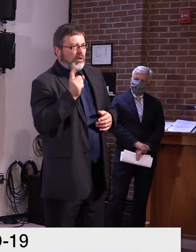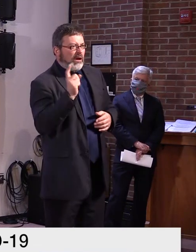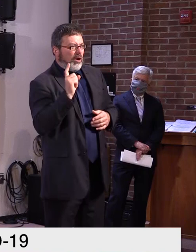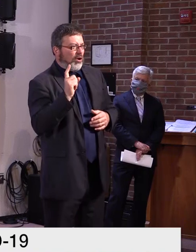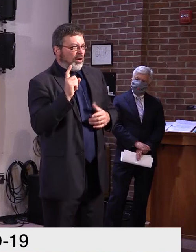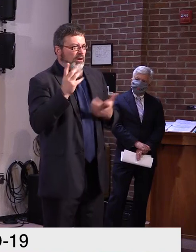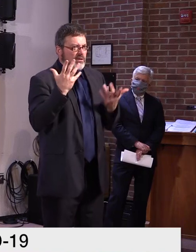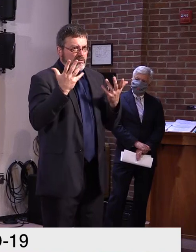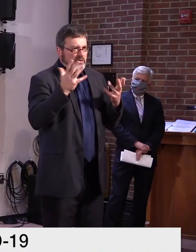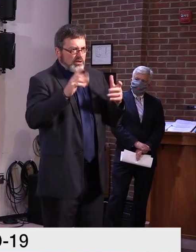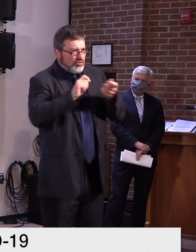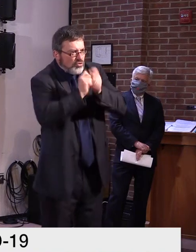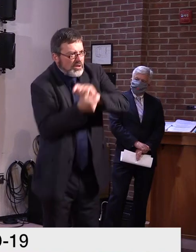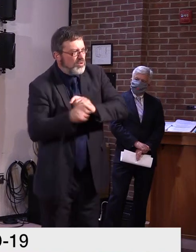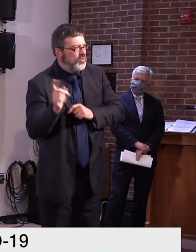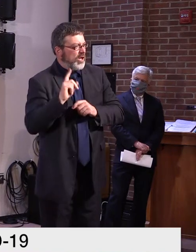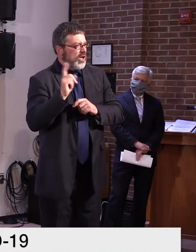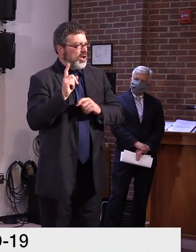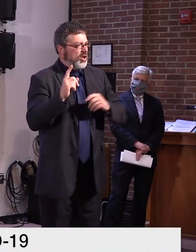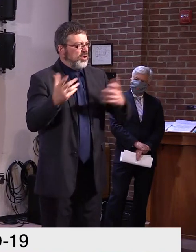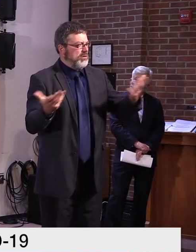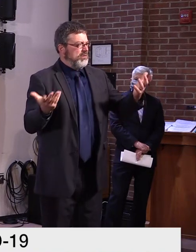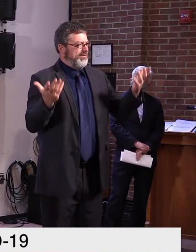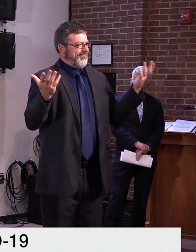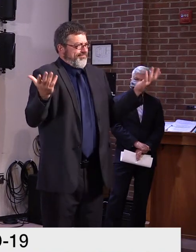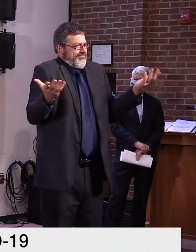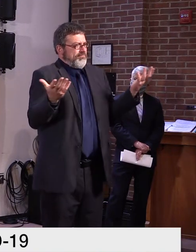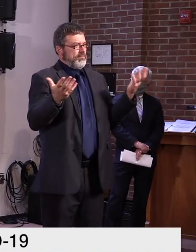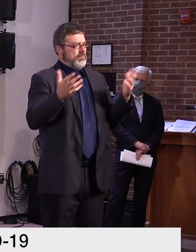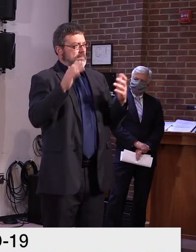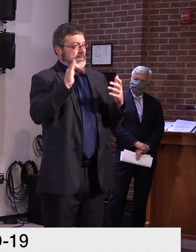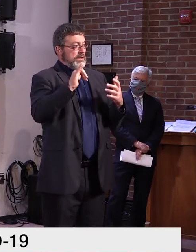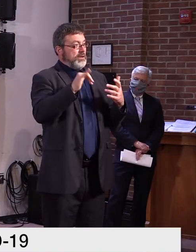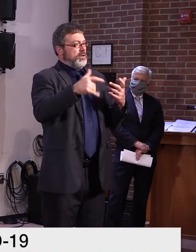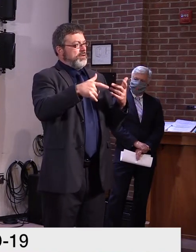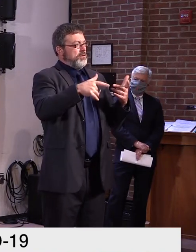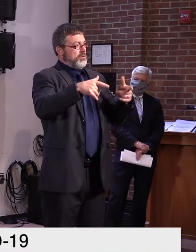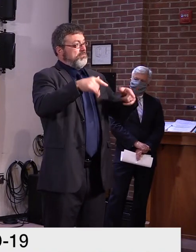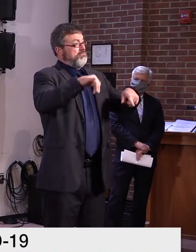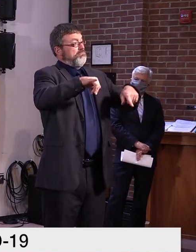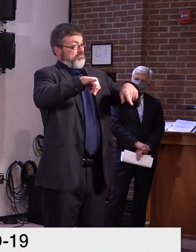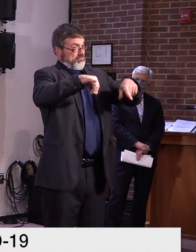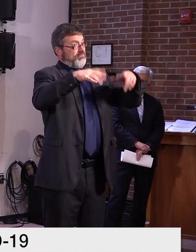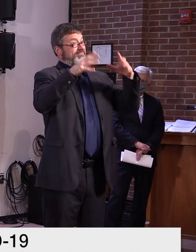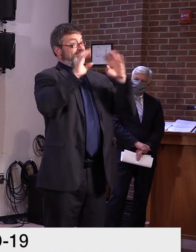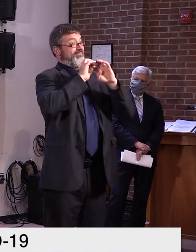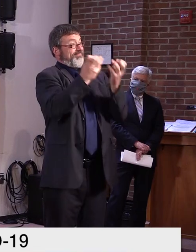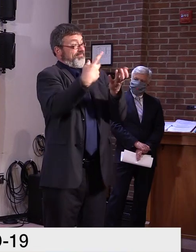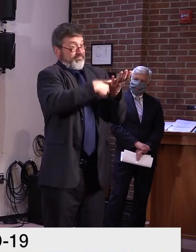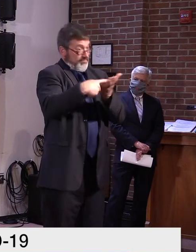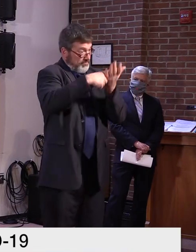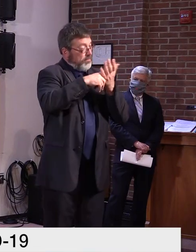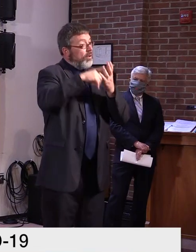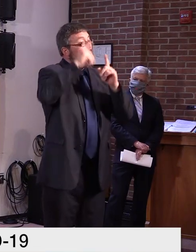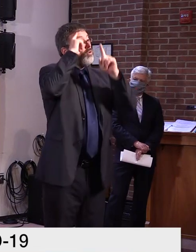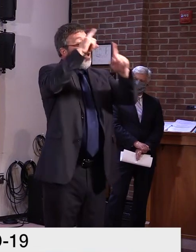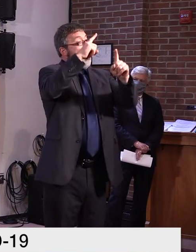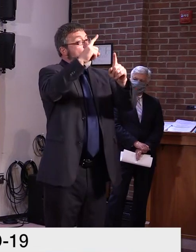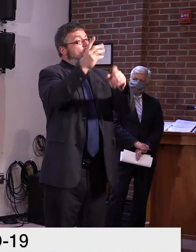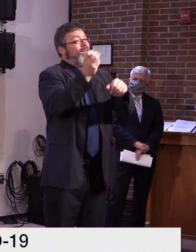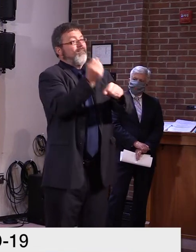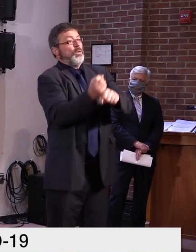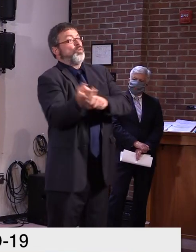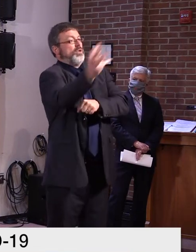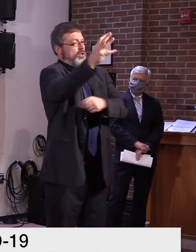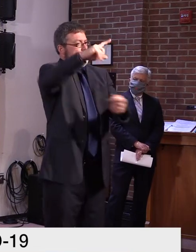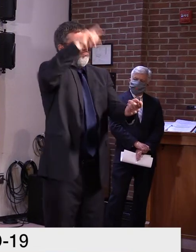there's a 26 percent, uh, reduction in carbon emissions that is expected. And if you don't meet that target, you